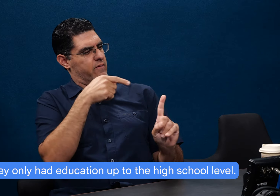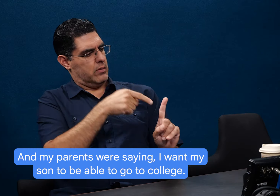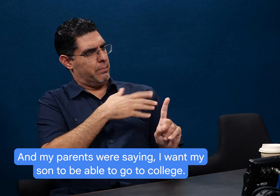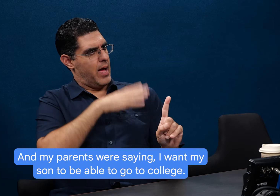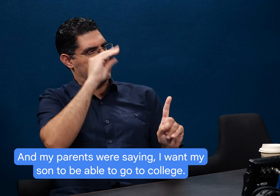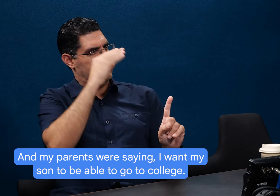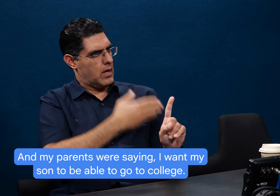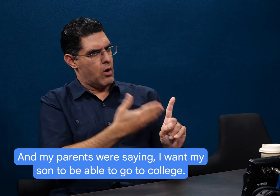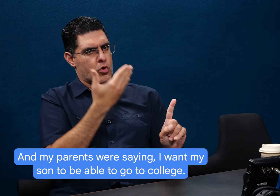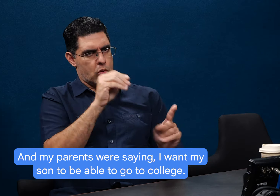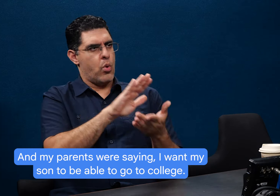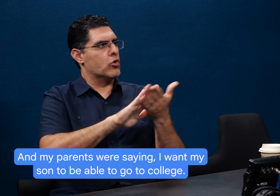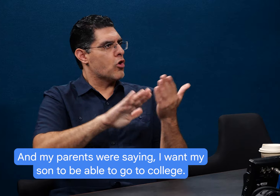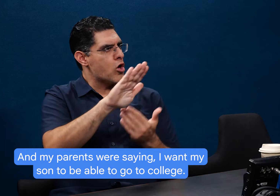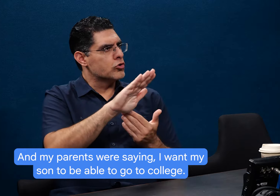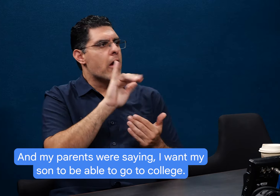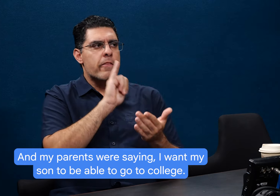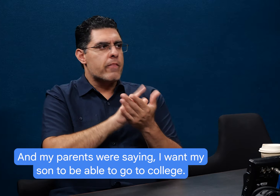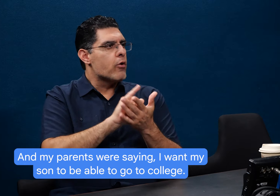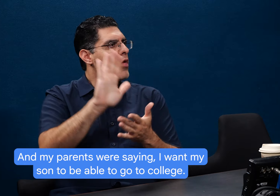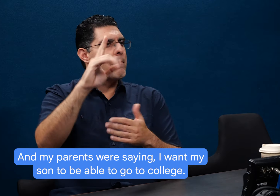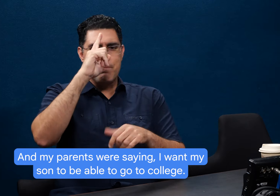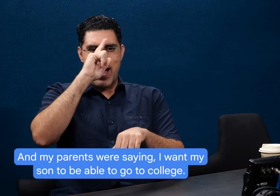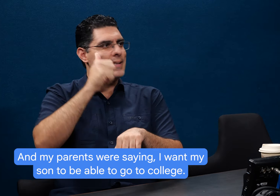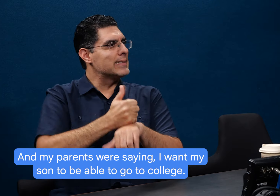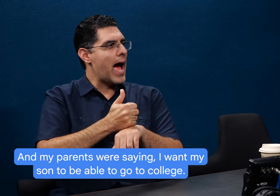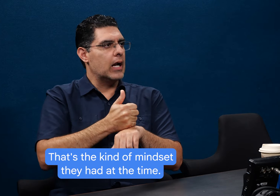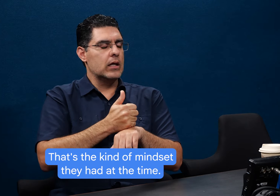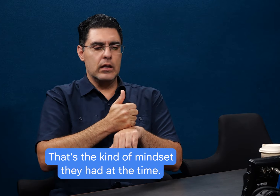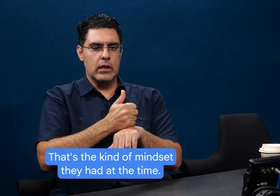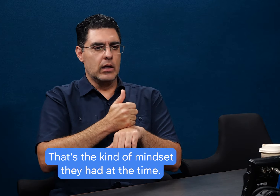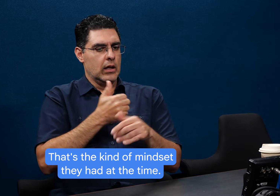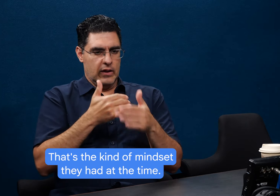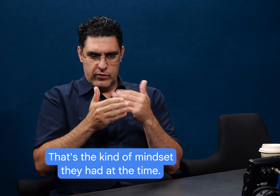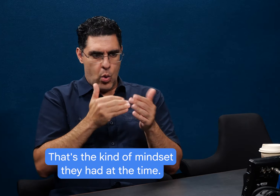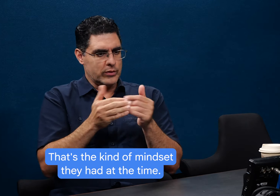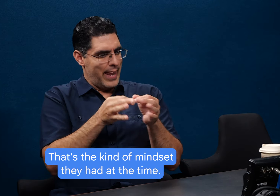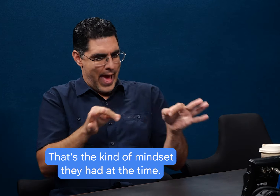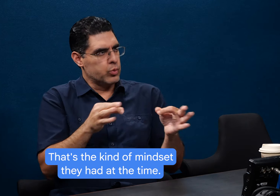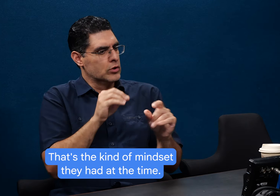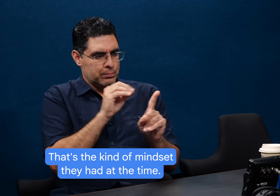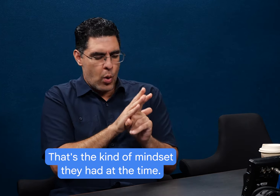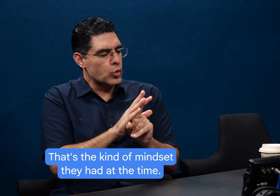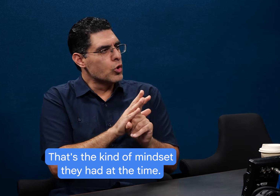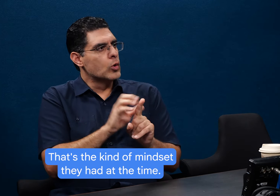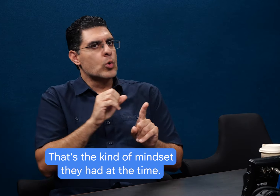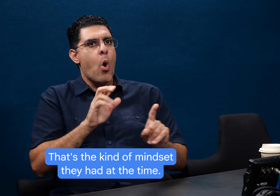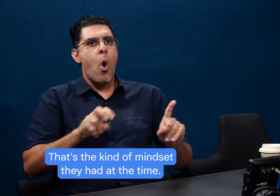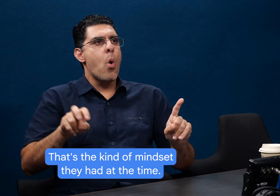high school level. And my parents were saying, I want my son to be able to go to college. That's the kind of mindset they had at the time.